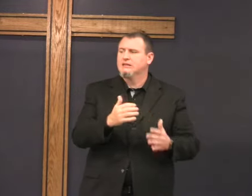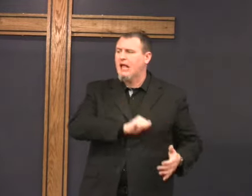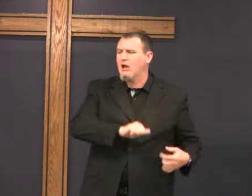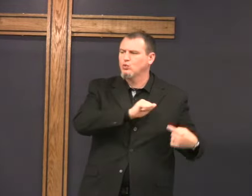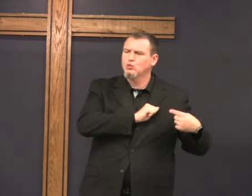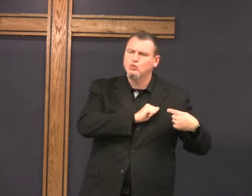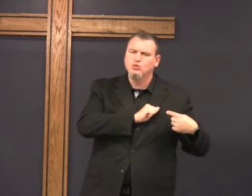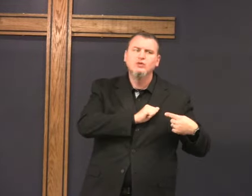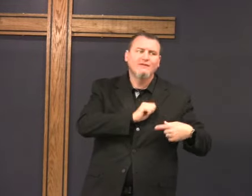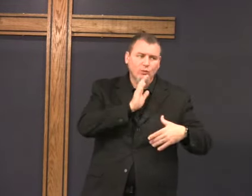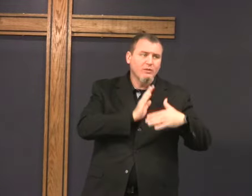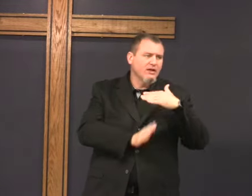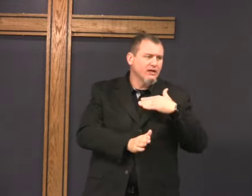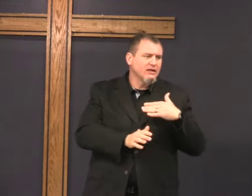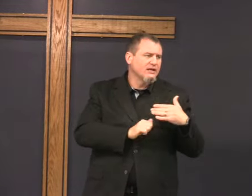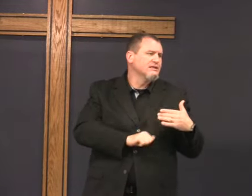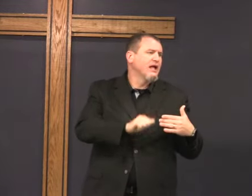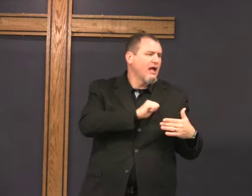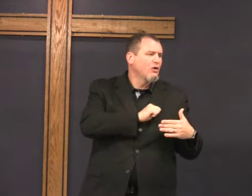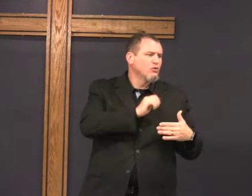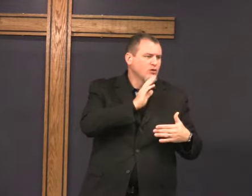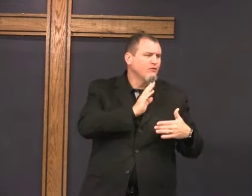that's better again it's attitude it's humility